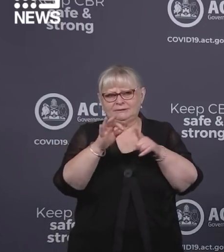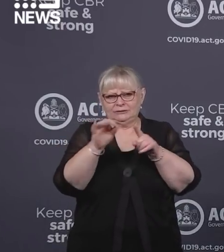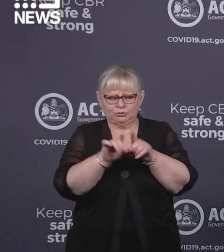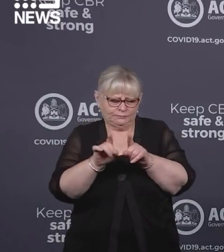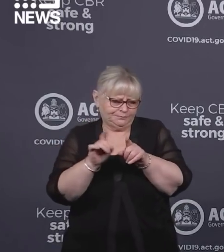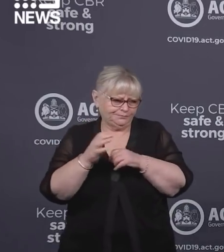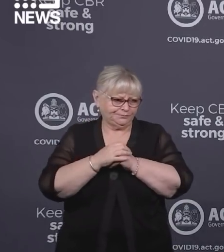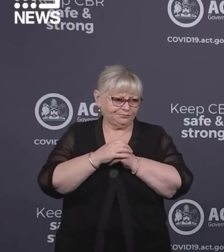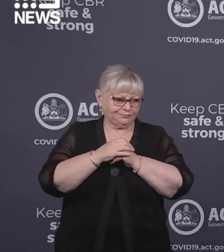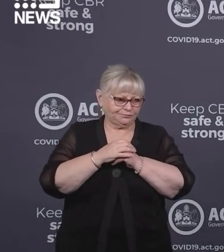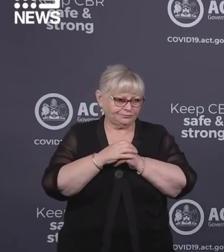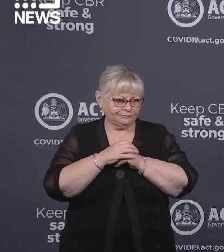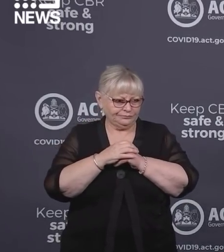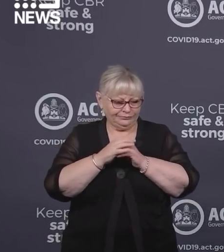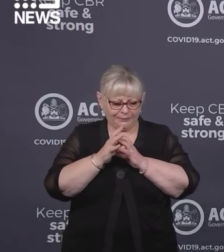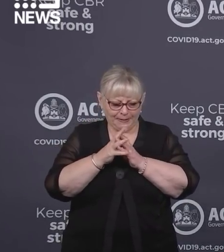update. Thank you.